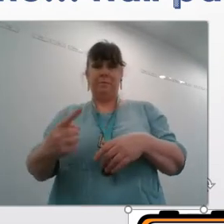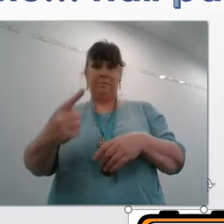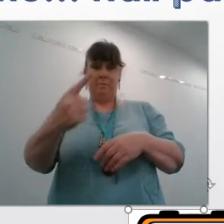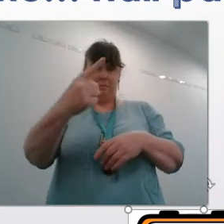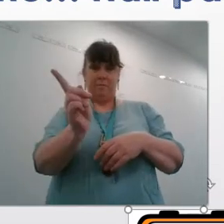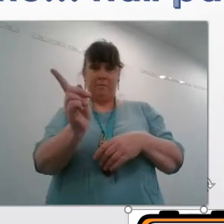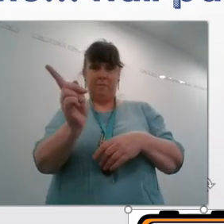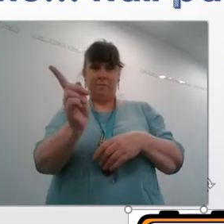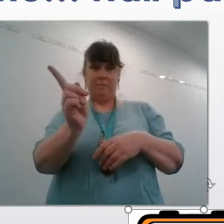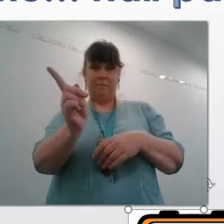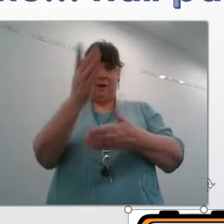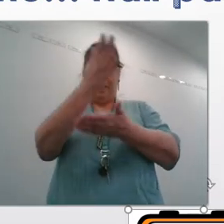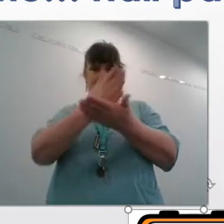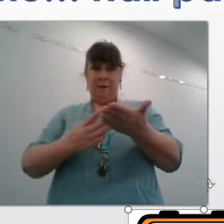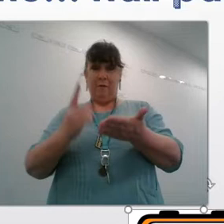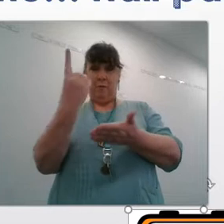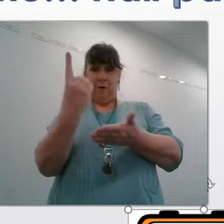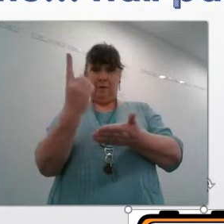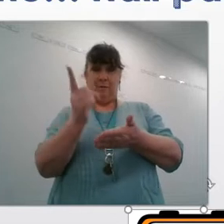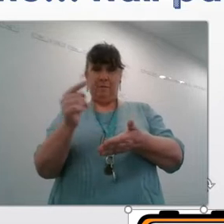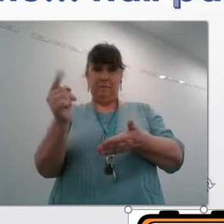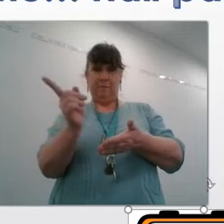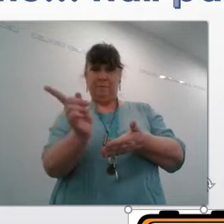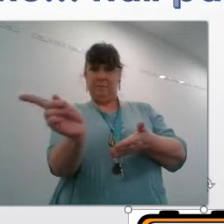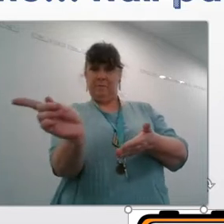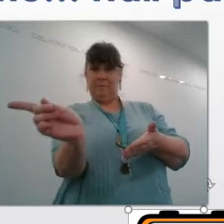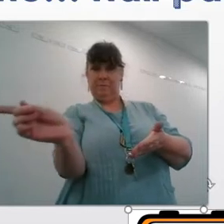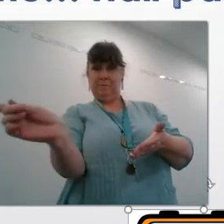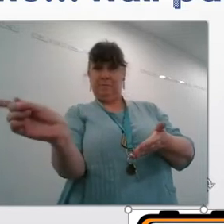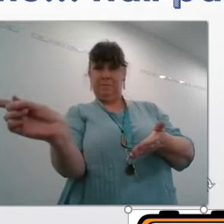so over there half one